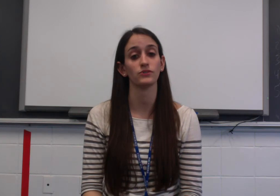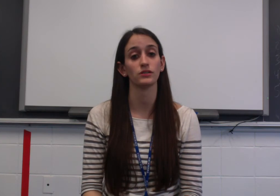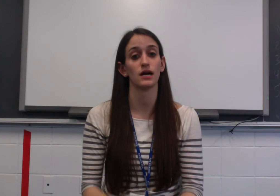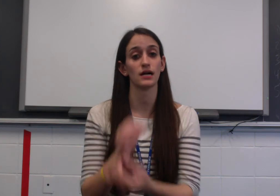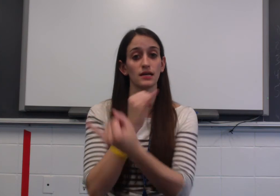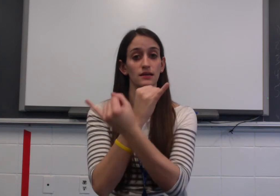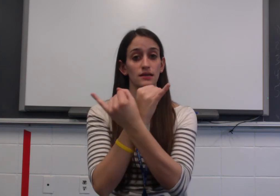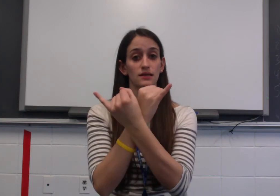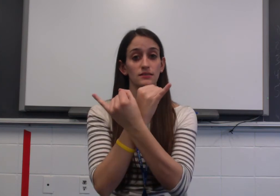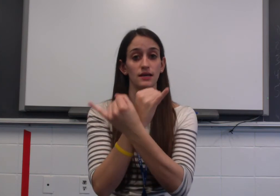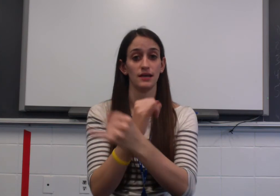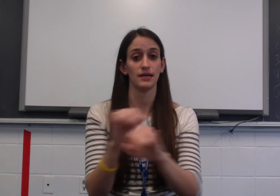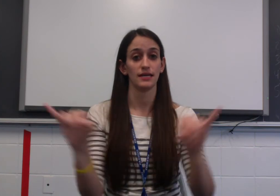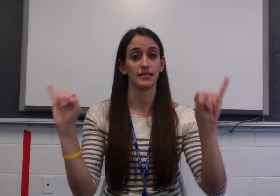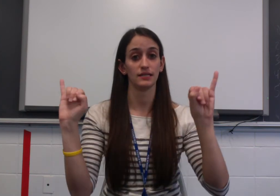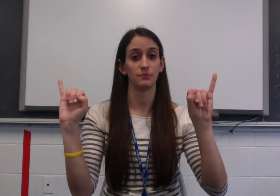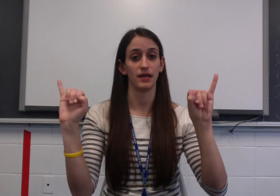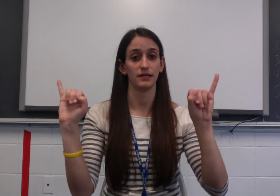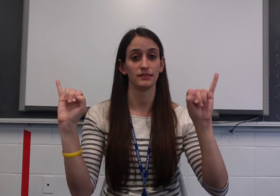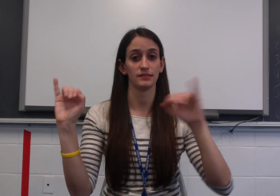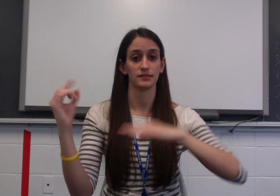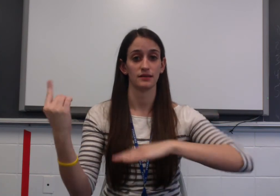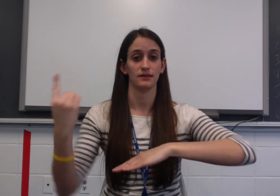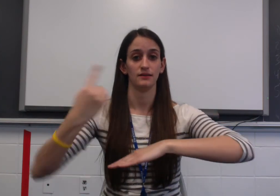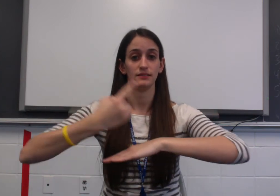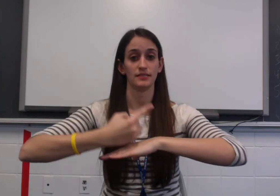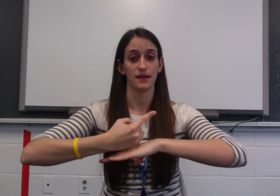July is Independence Day.